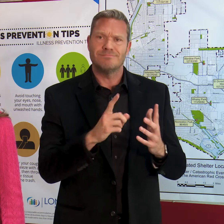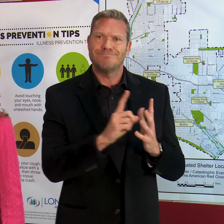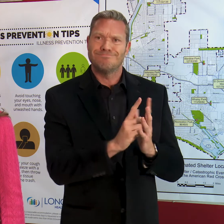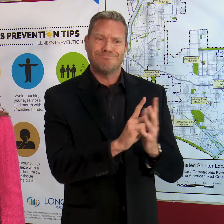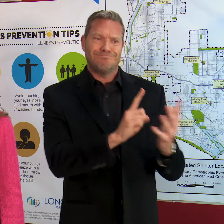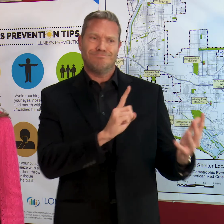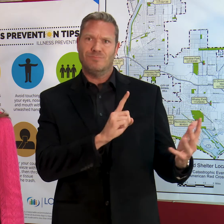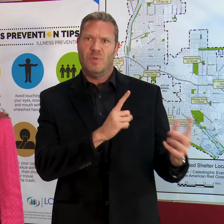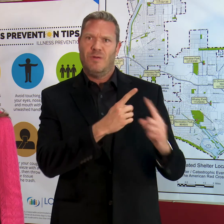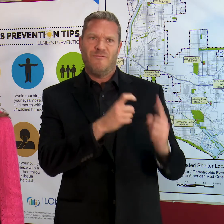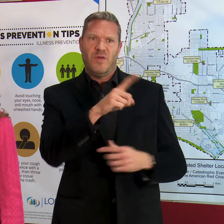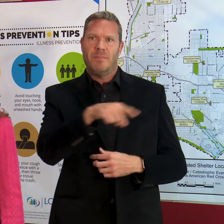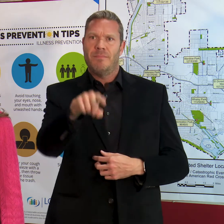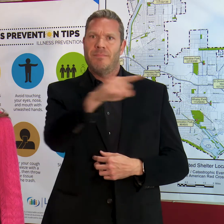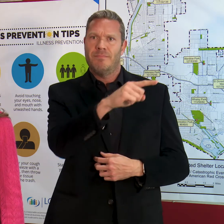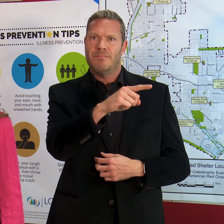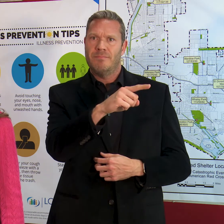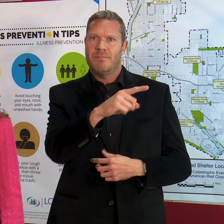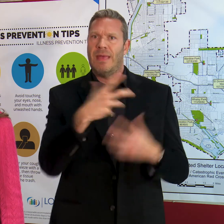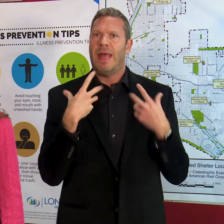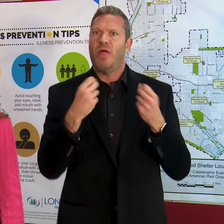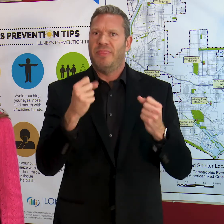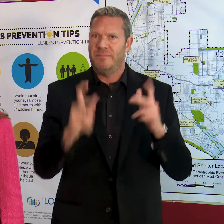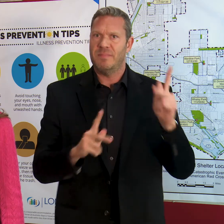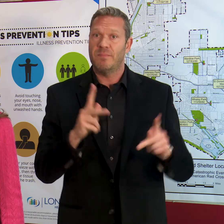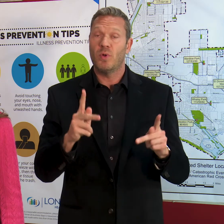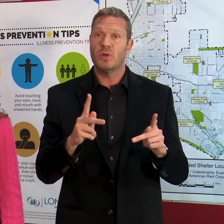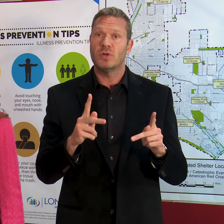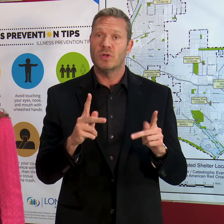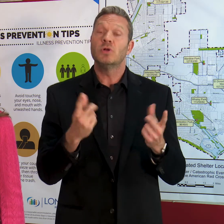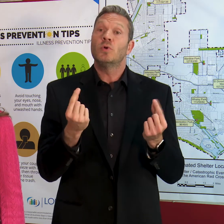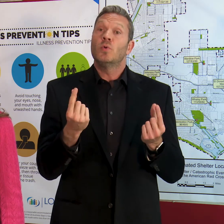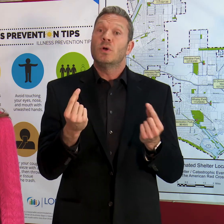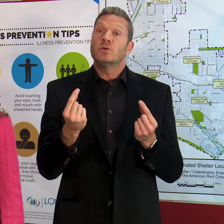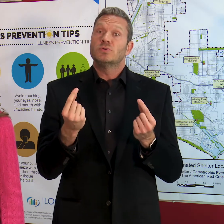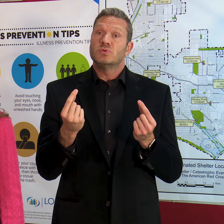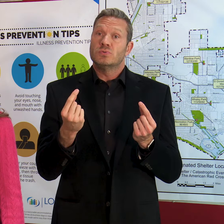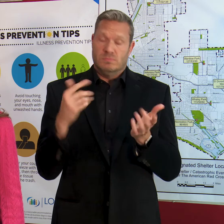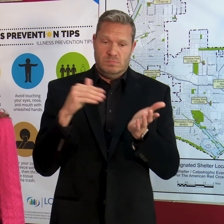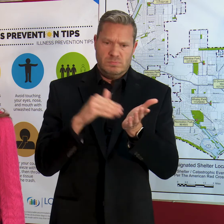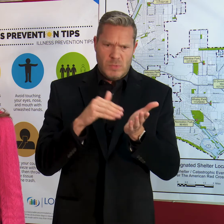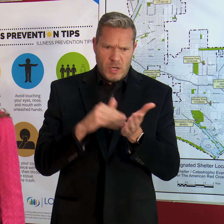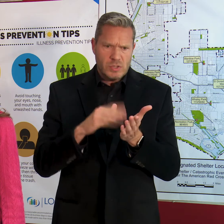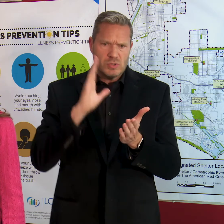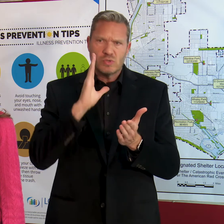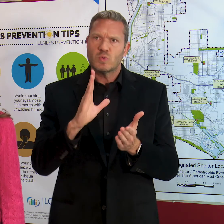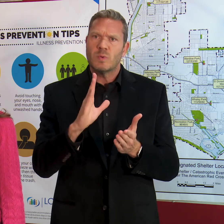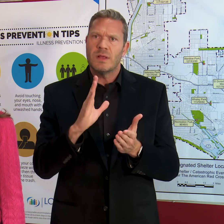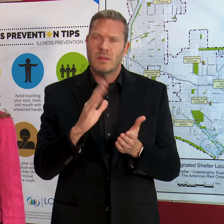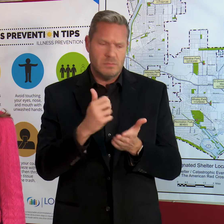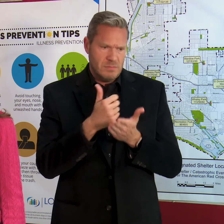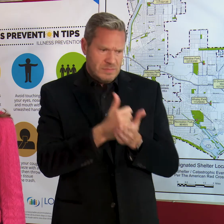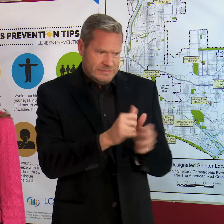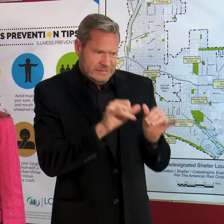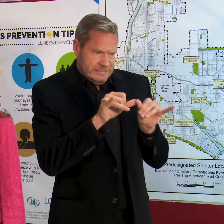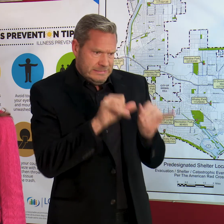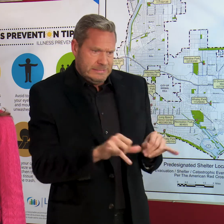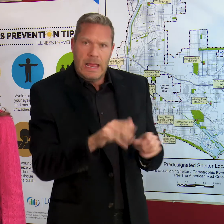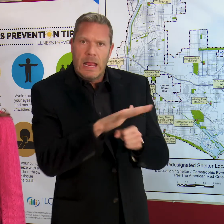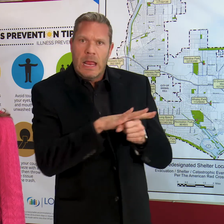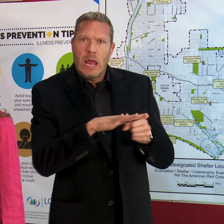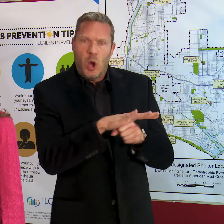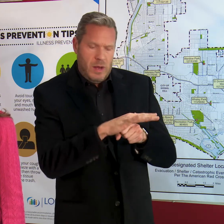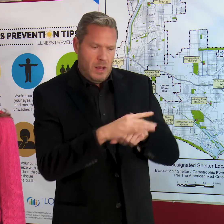disease, public health officials will work with them to keep them in an area where they're not around other people